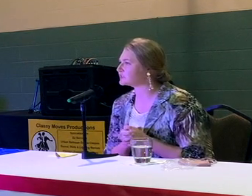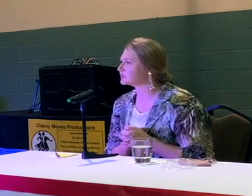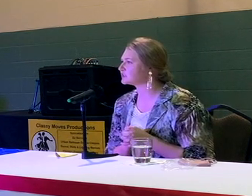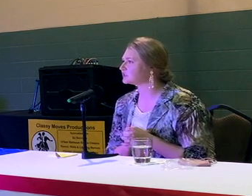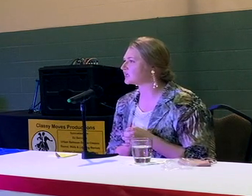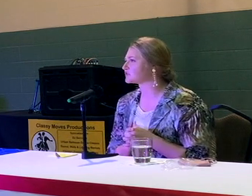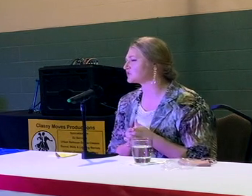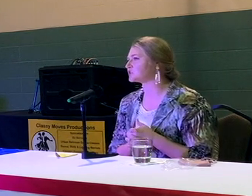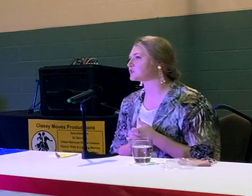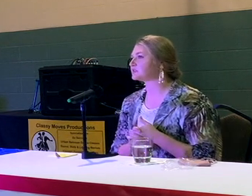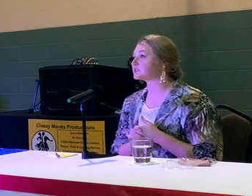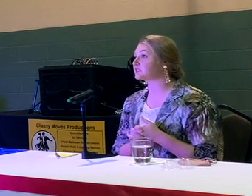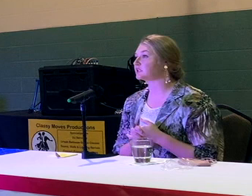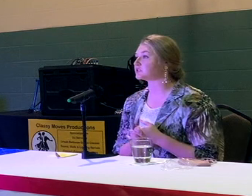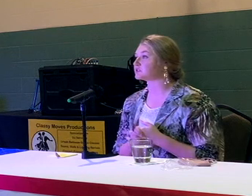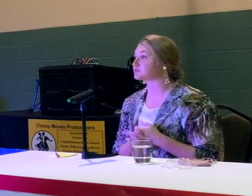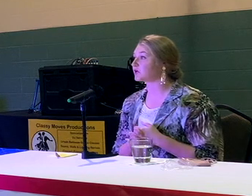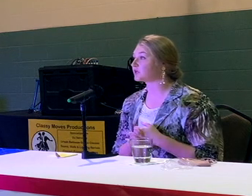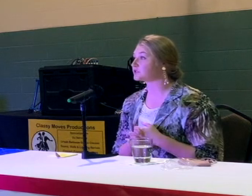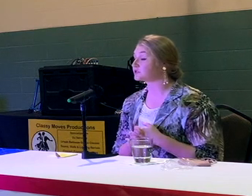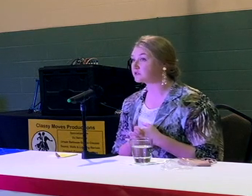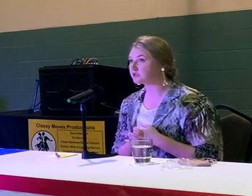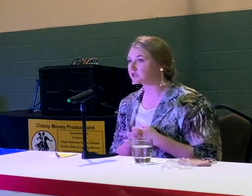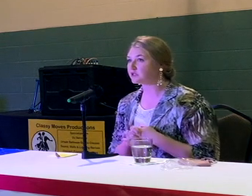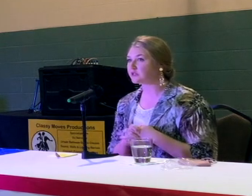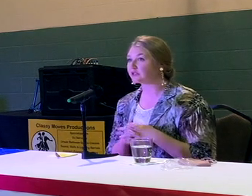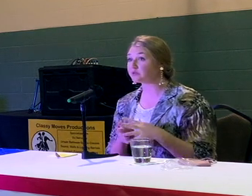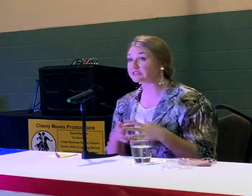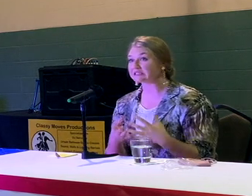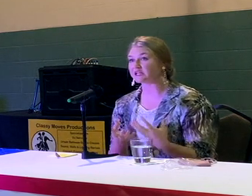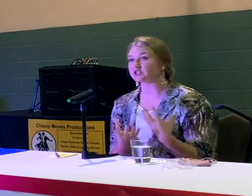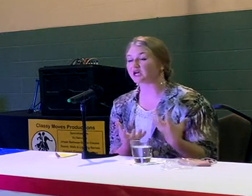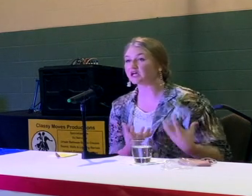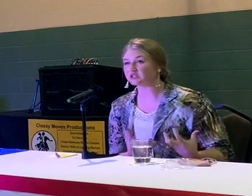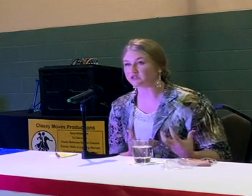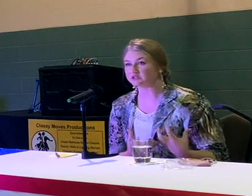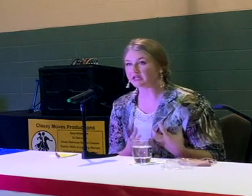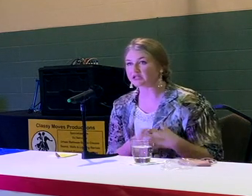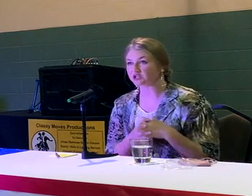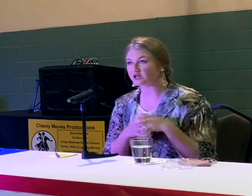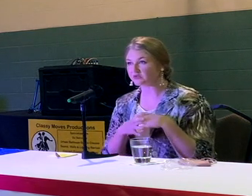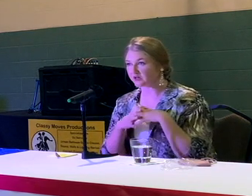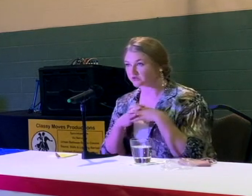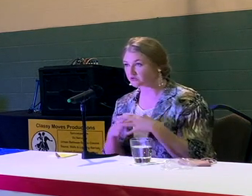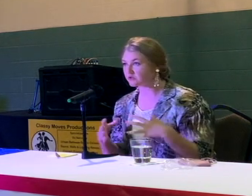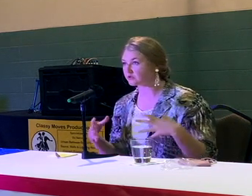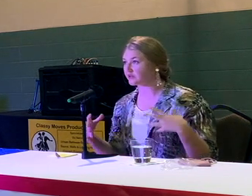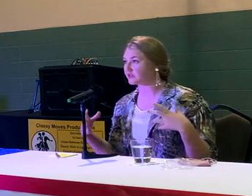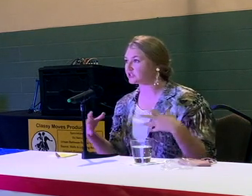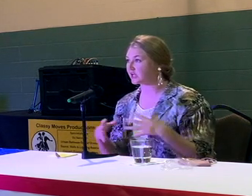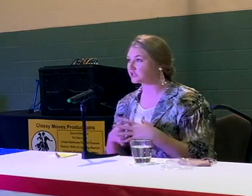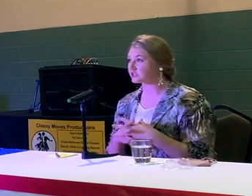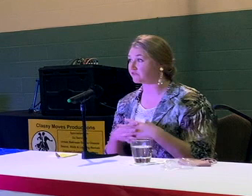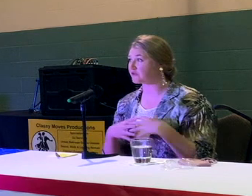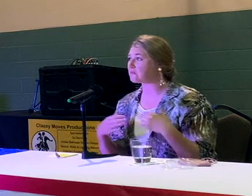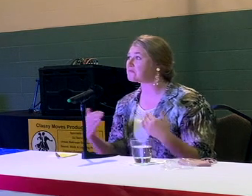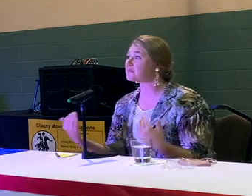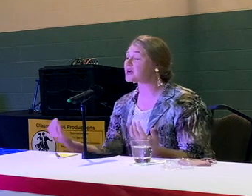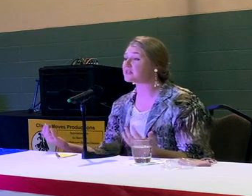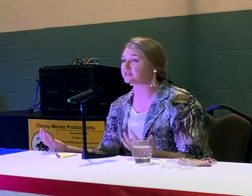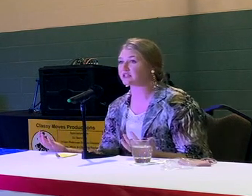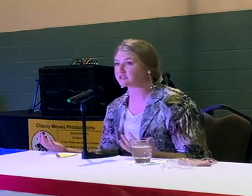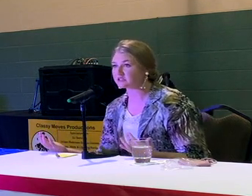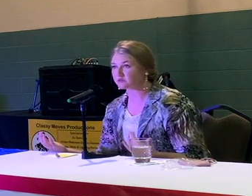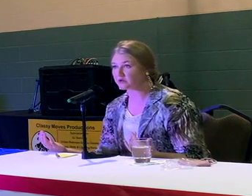hook it up to the internet. So it's just been sitting here since March. That means that that child has gone without school or without education for